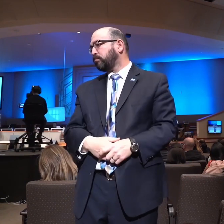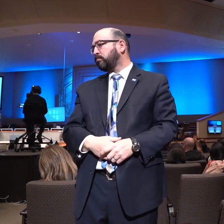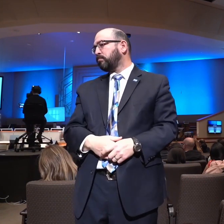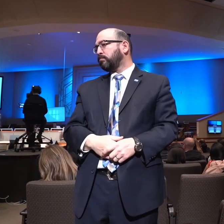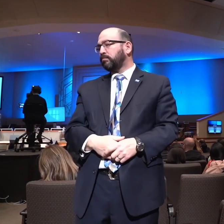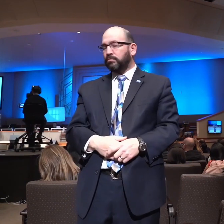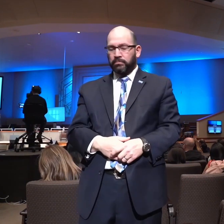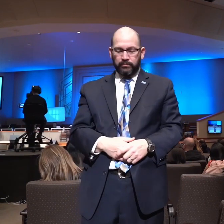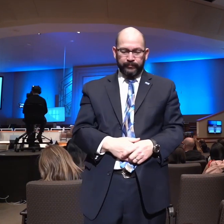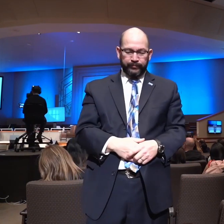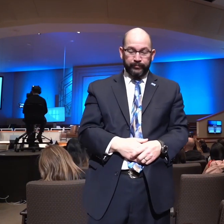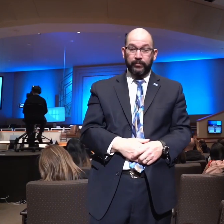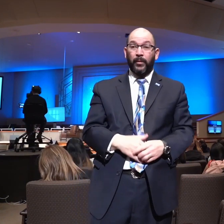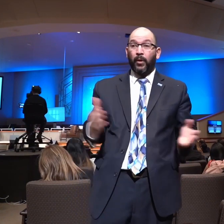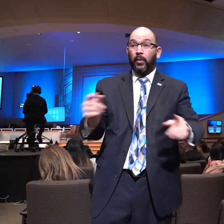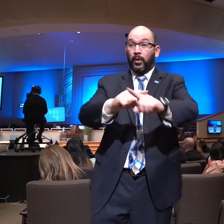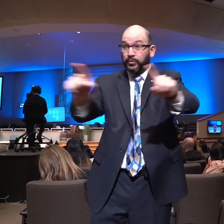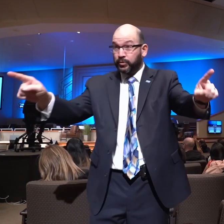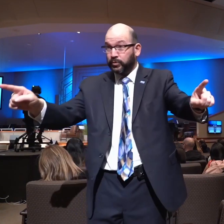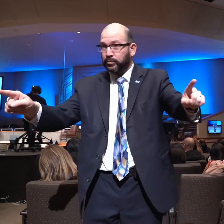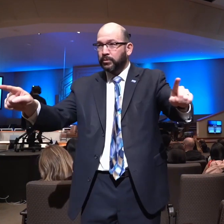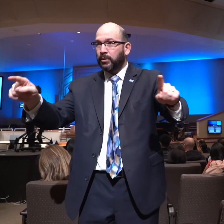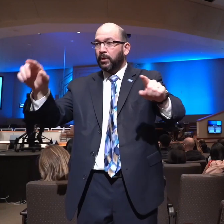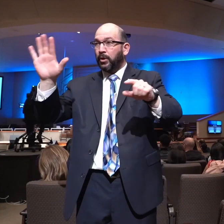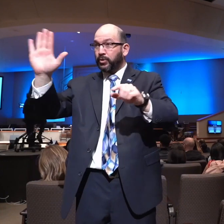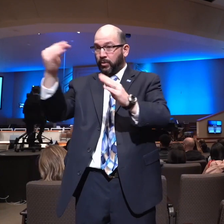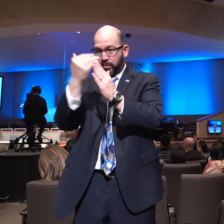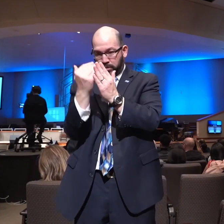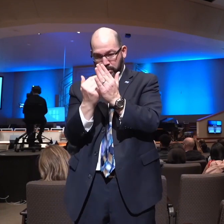May I encourage you to place on your prayer list the names of lost people.